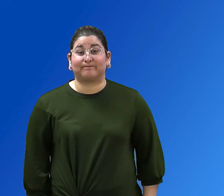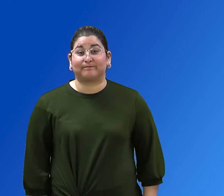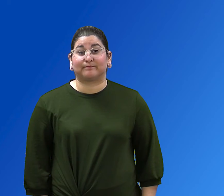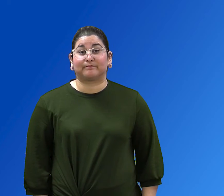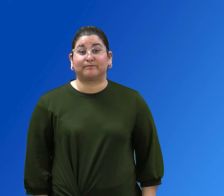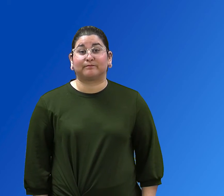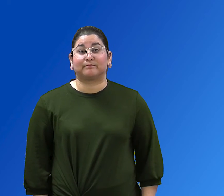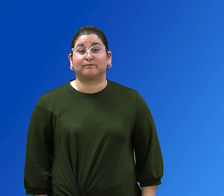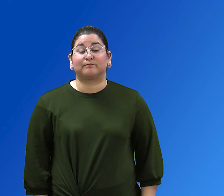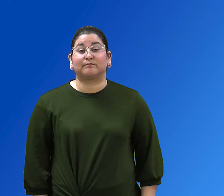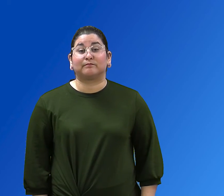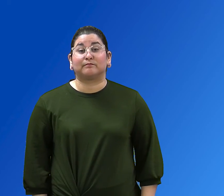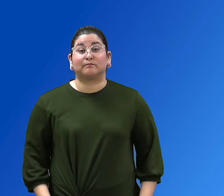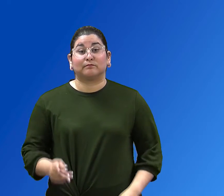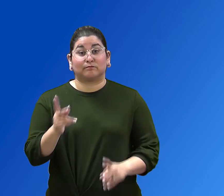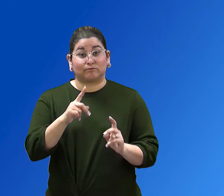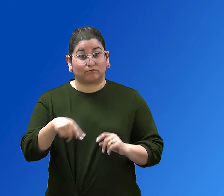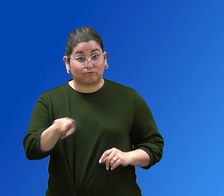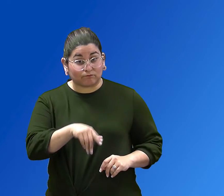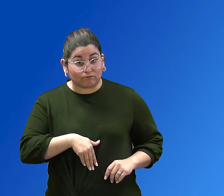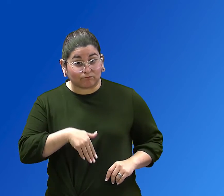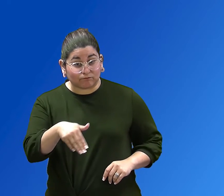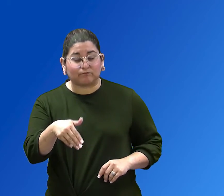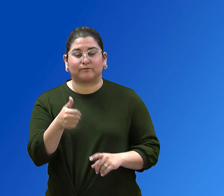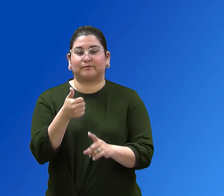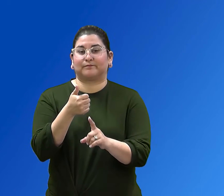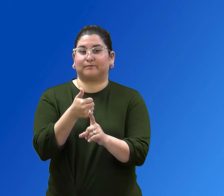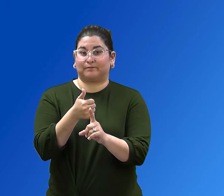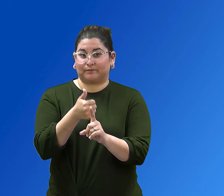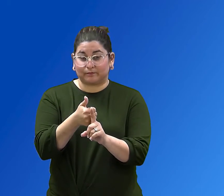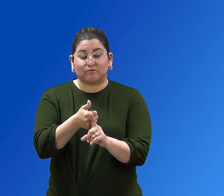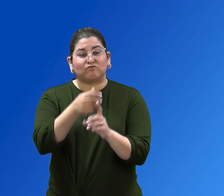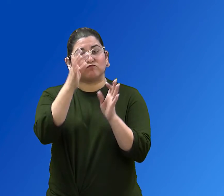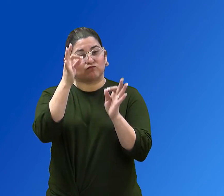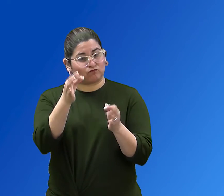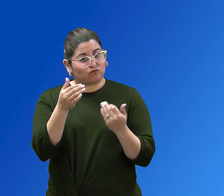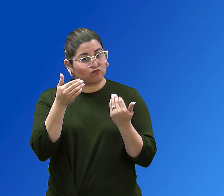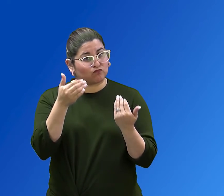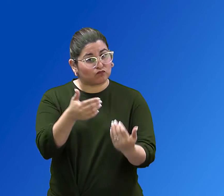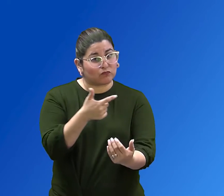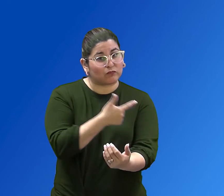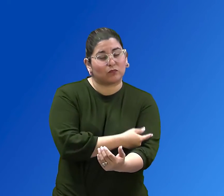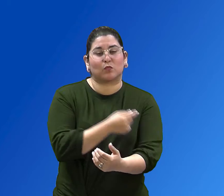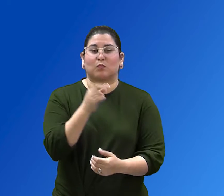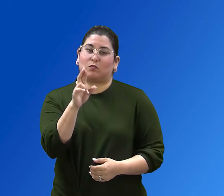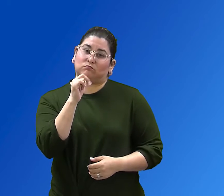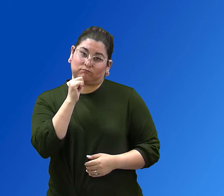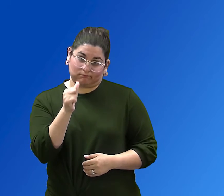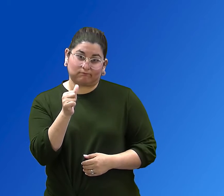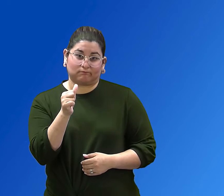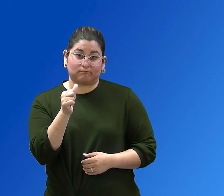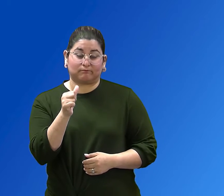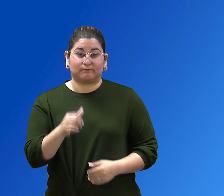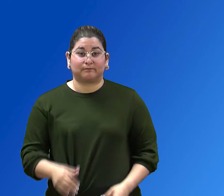People who are pregnant may choose to be vaccinated. There is currently